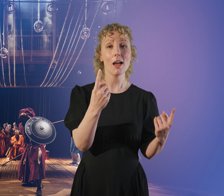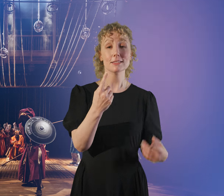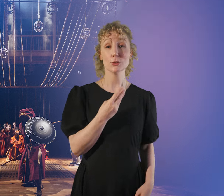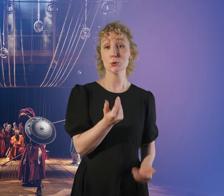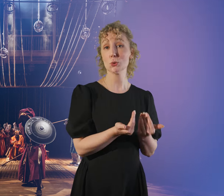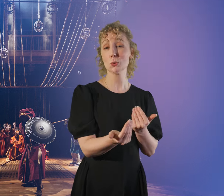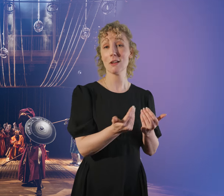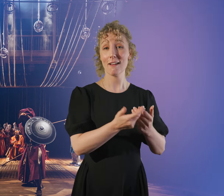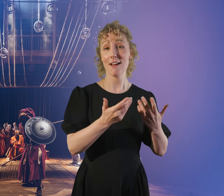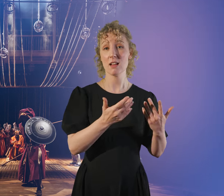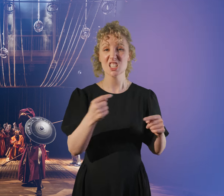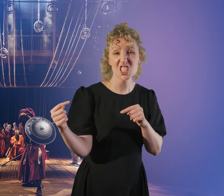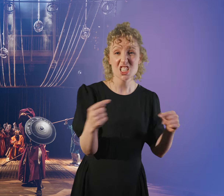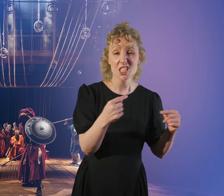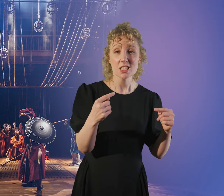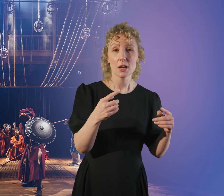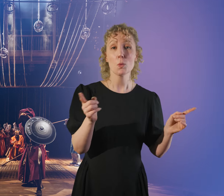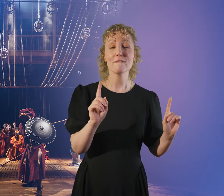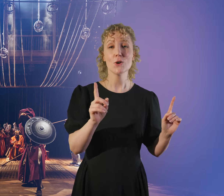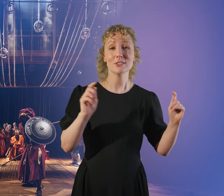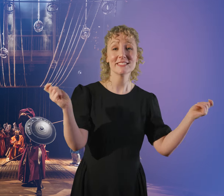the birthday of that king's daughter, Thaisa.